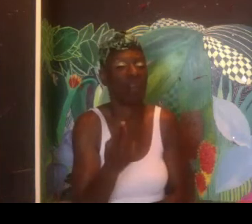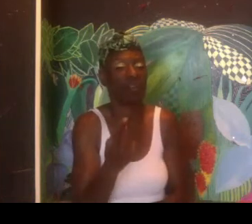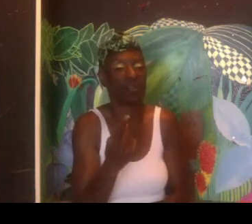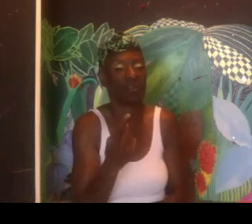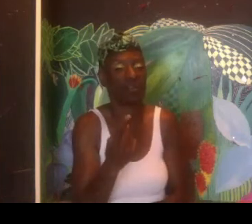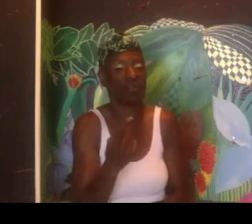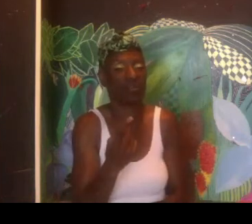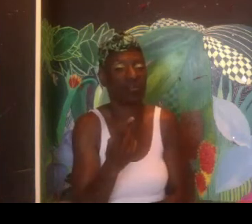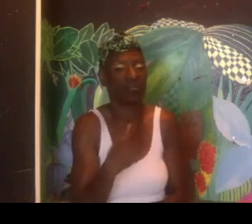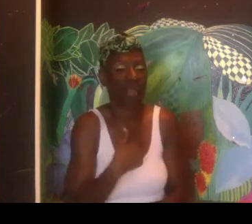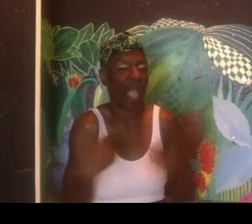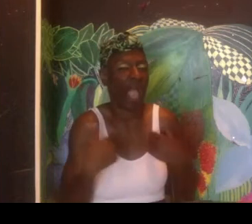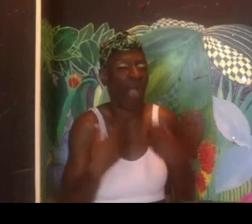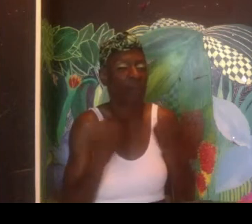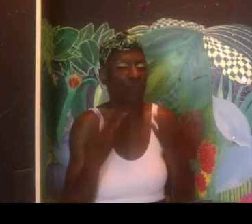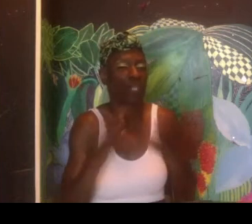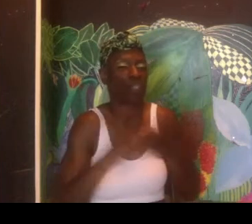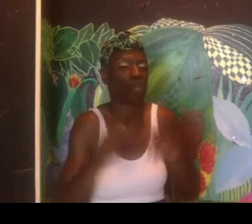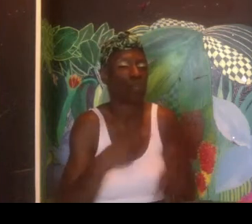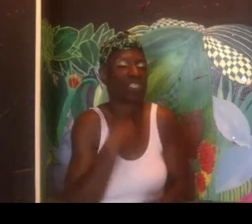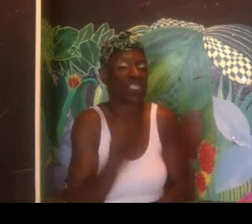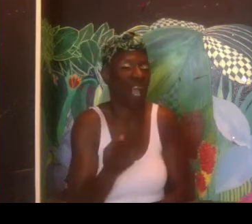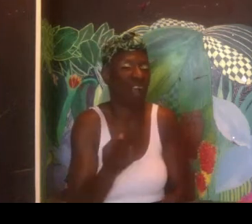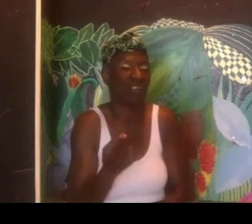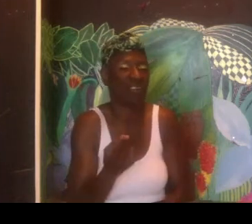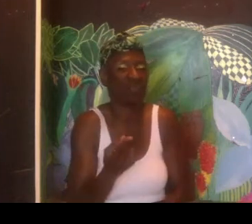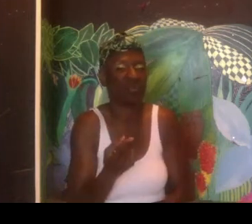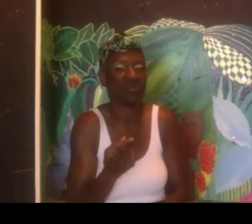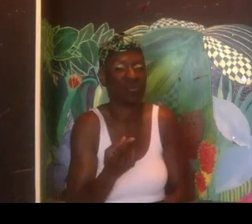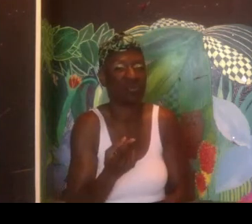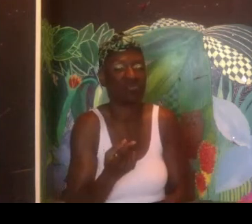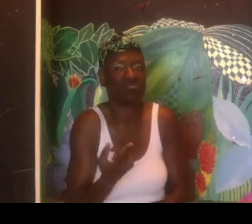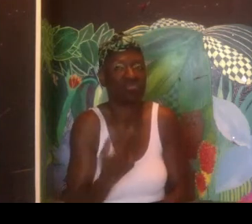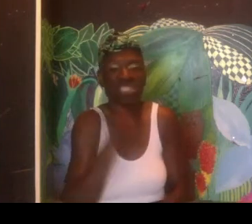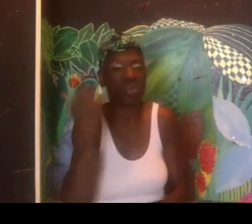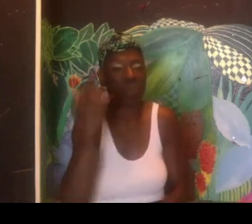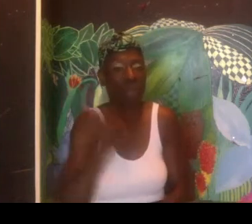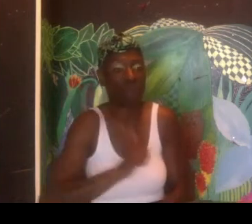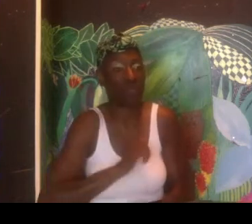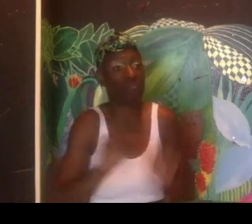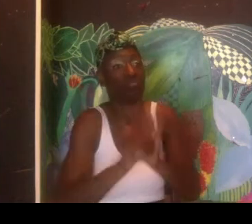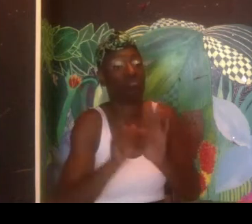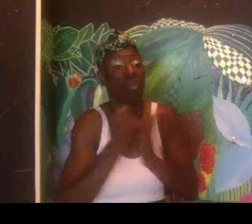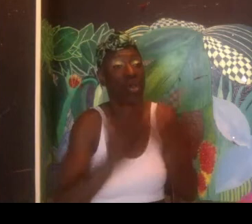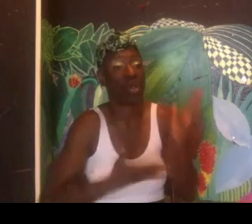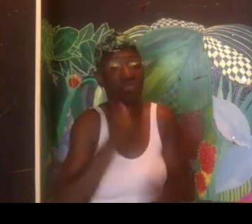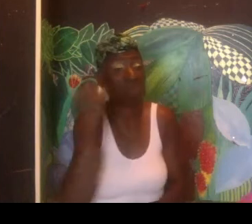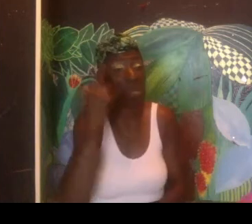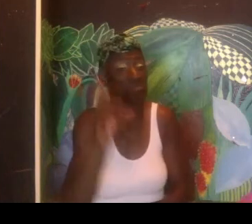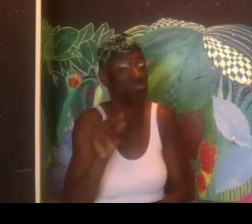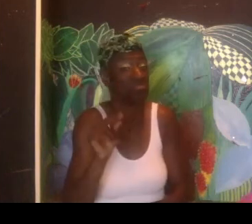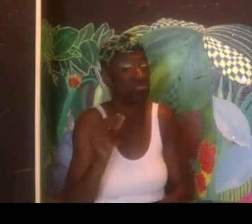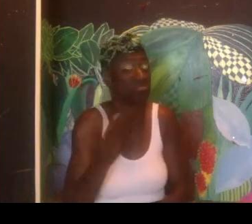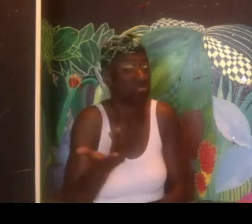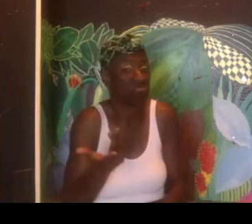So I think that I describe myself as an artist as a book. A book that has several stories to